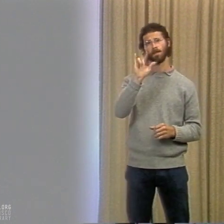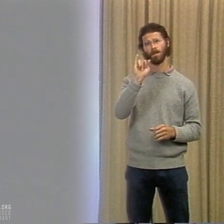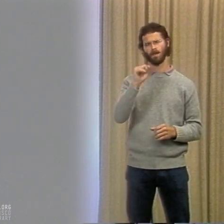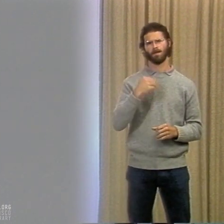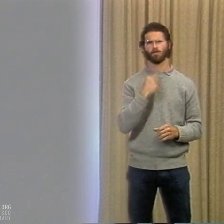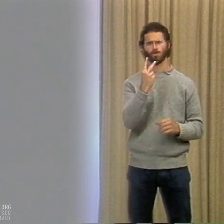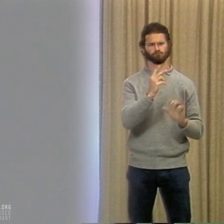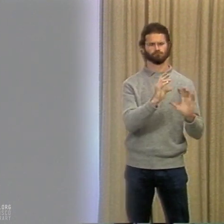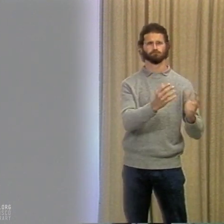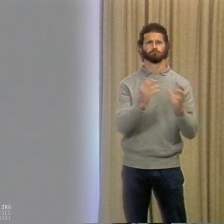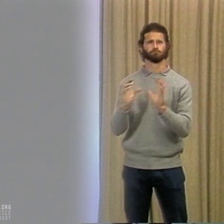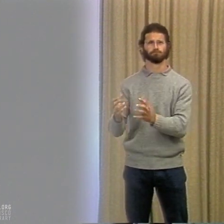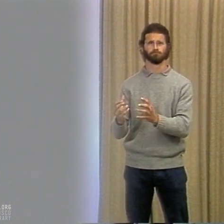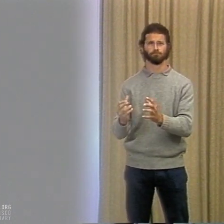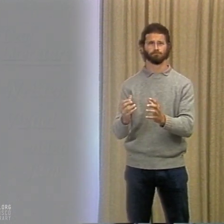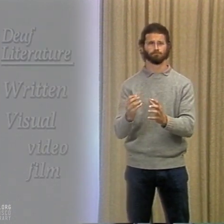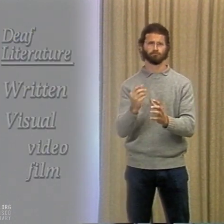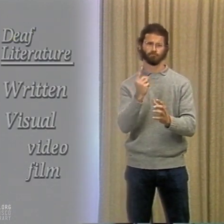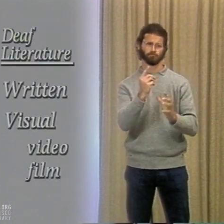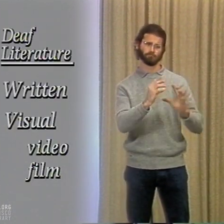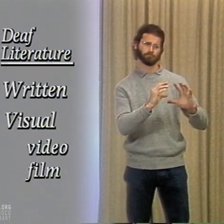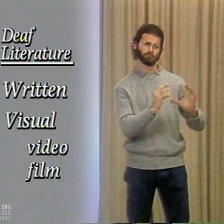can they be classified as deaf literature.